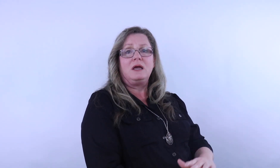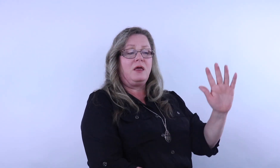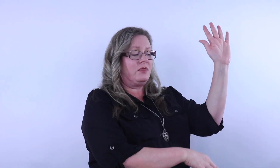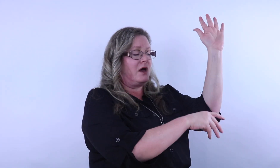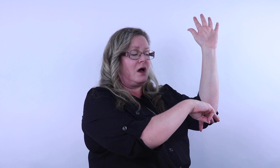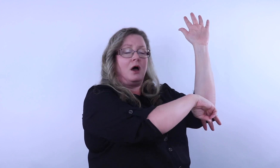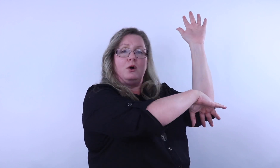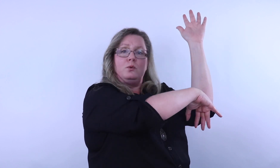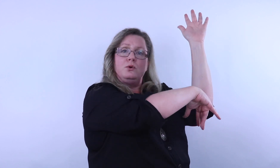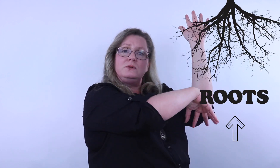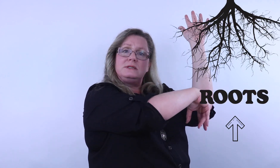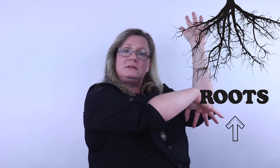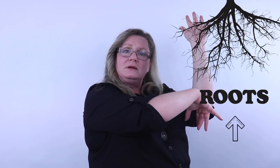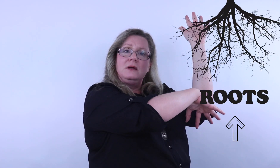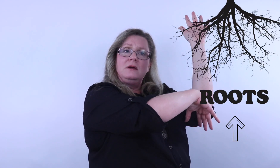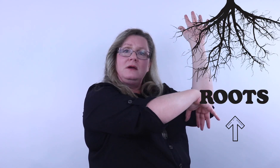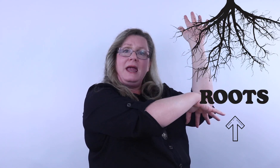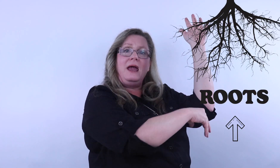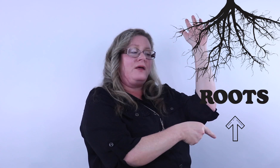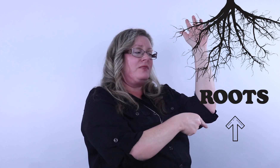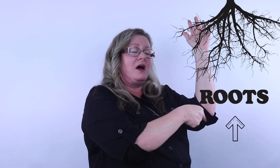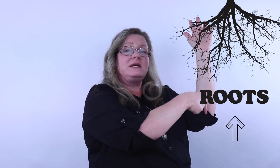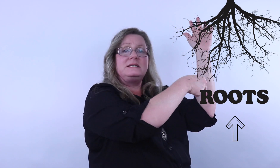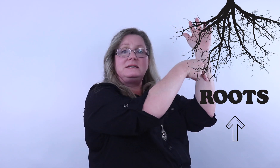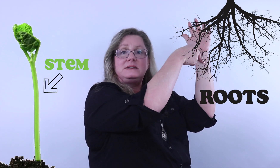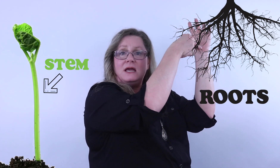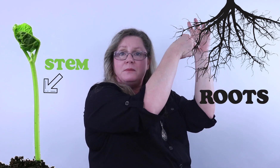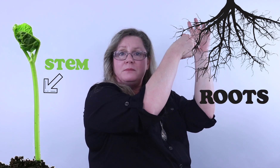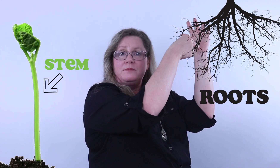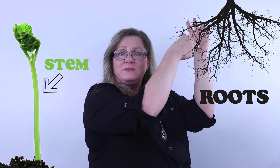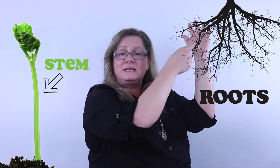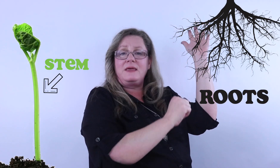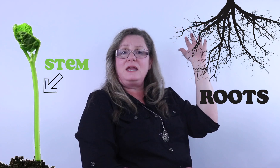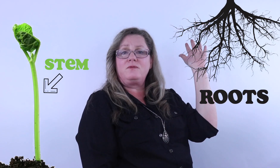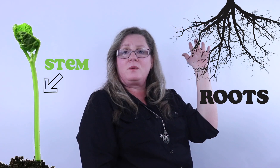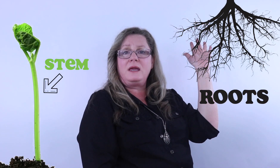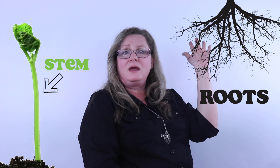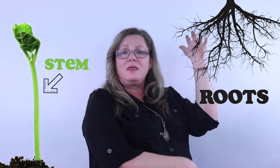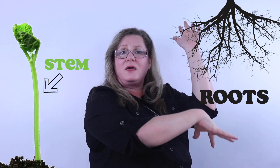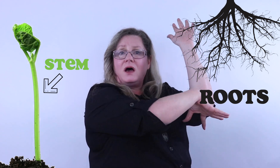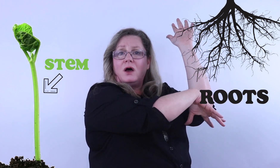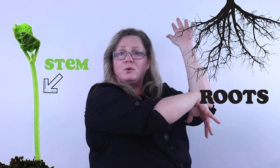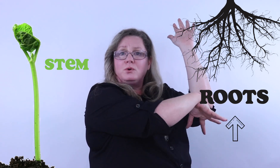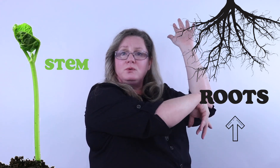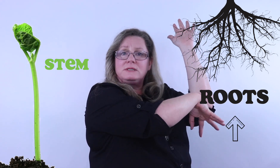the roots and the stem. Say that again for me the roots